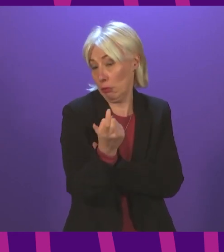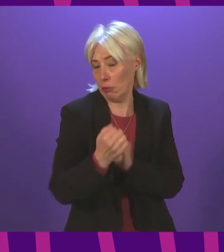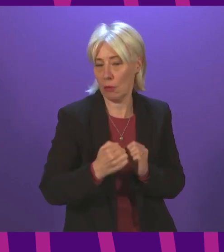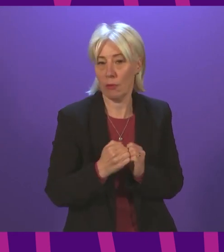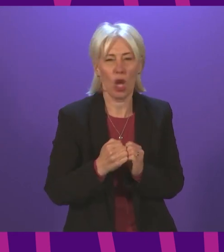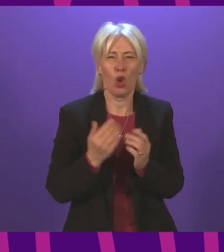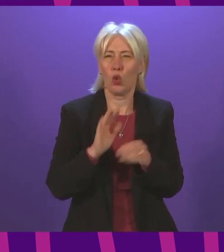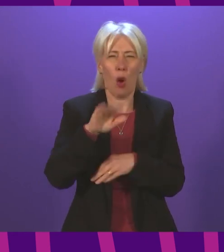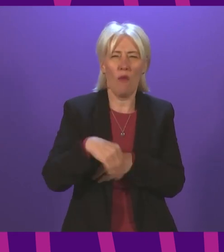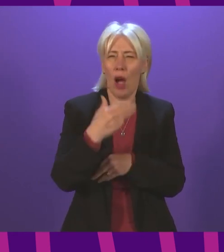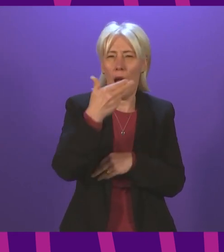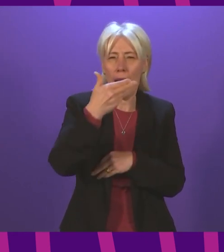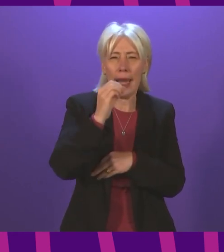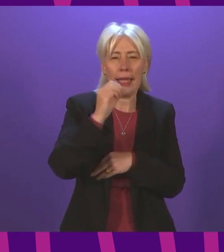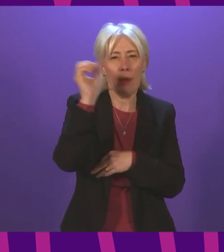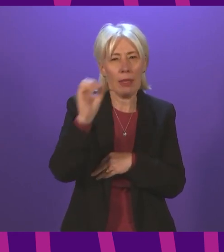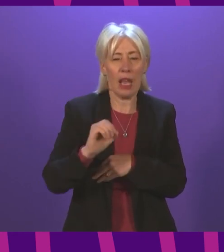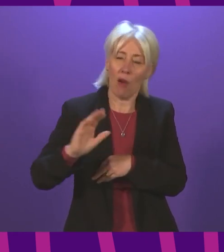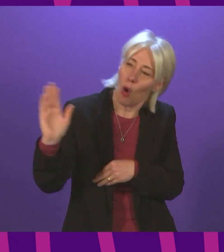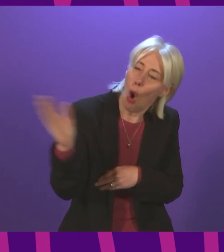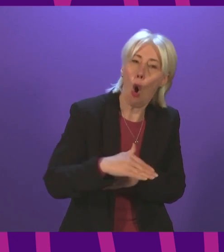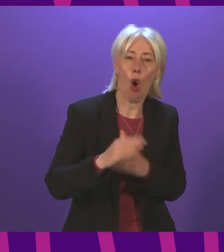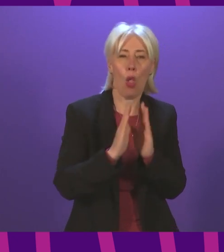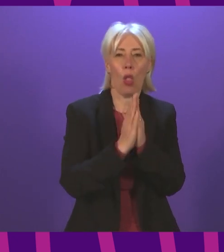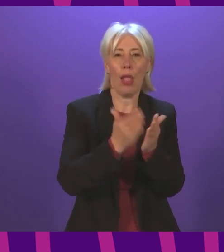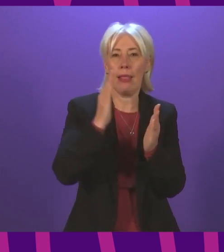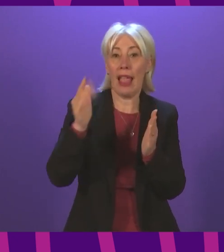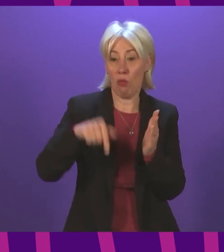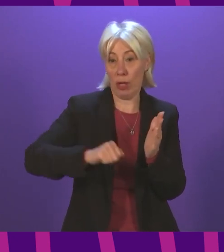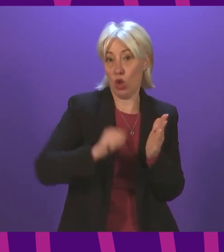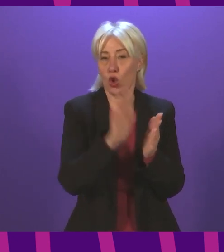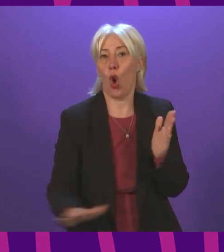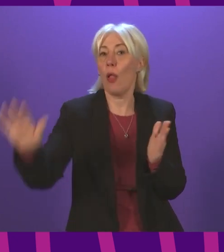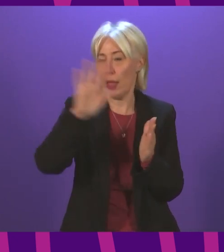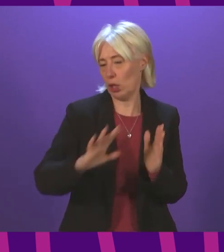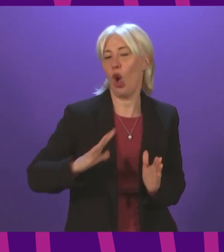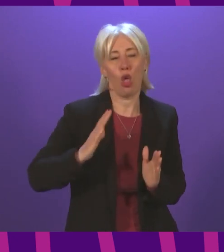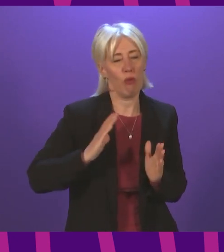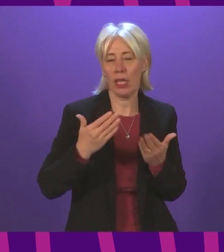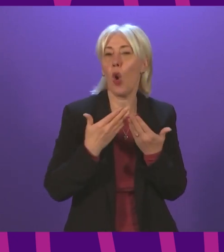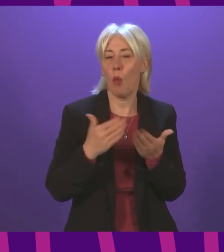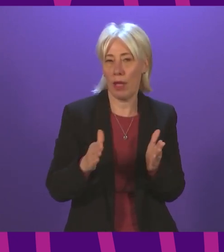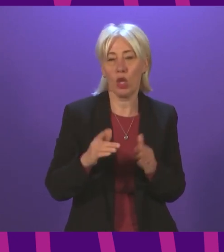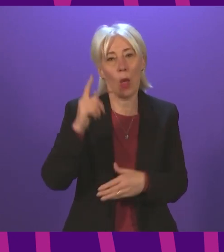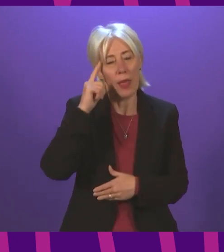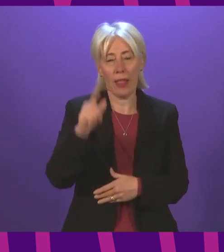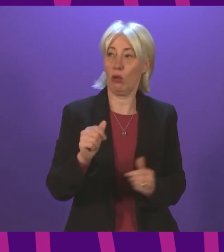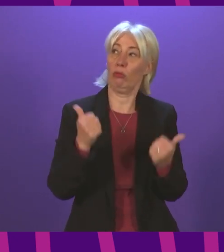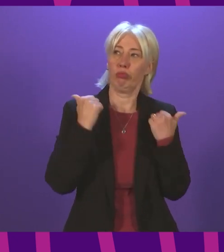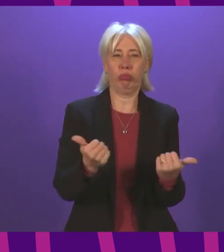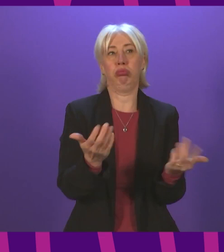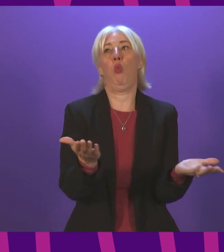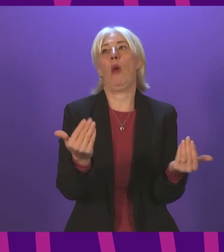well over 90 per cent of all libraries across the country are already open, I think that is something we should welcome.